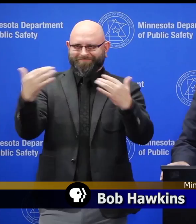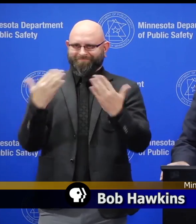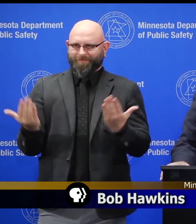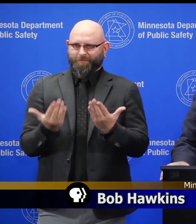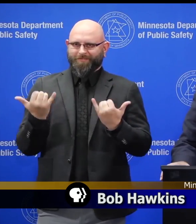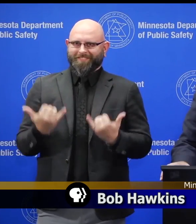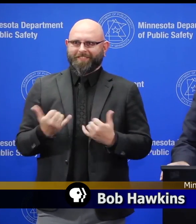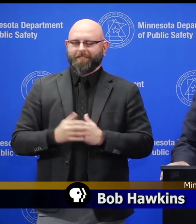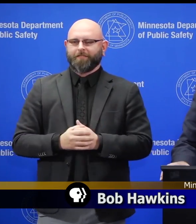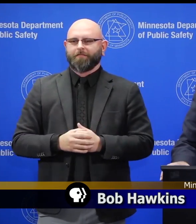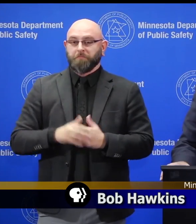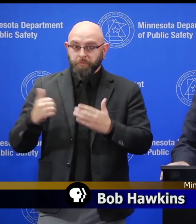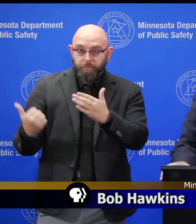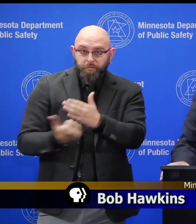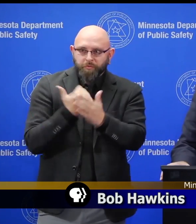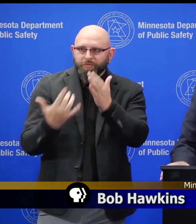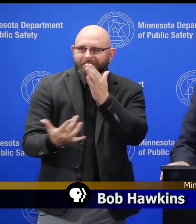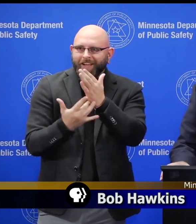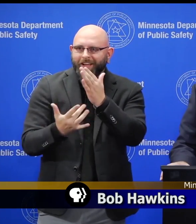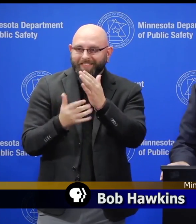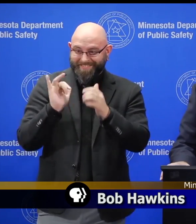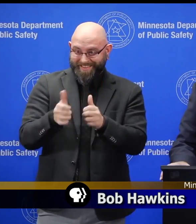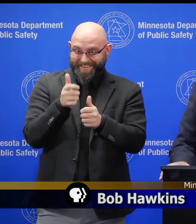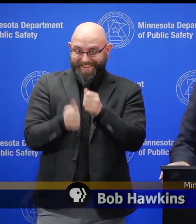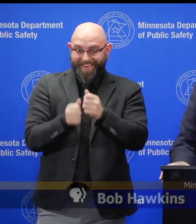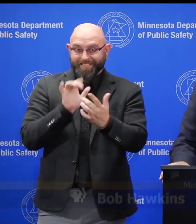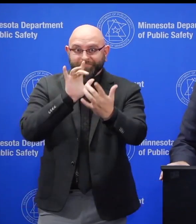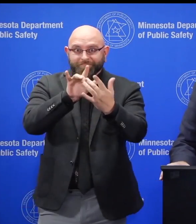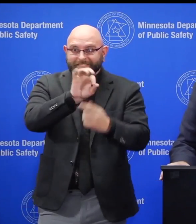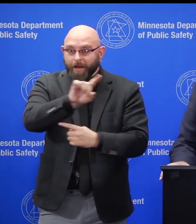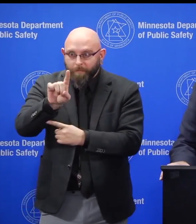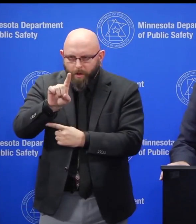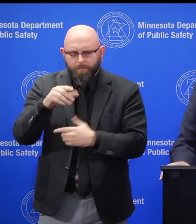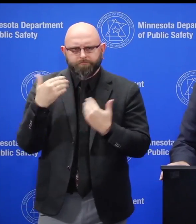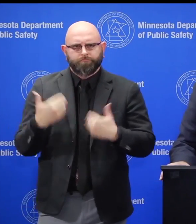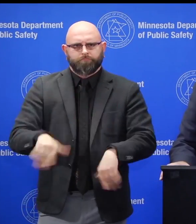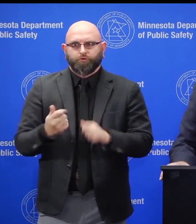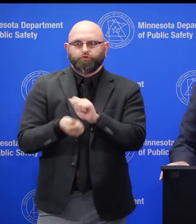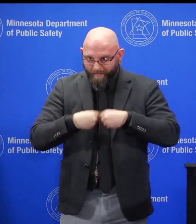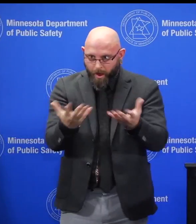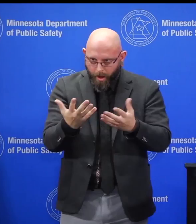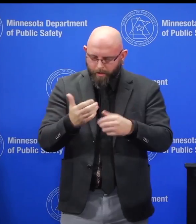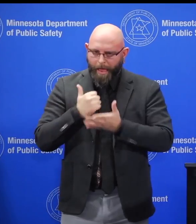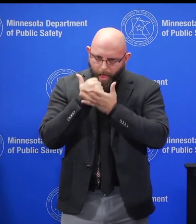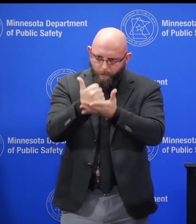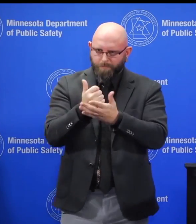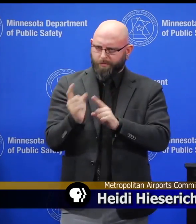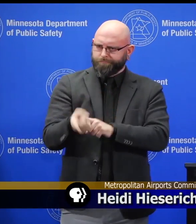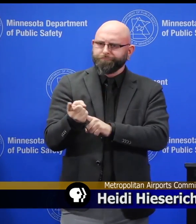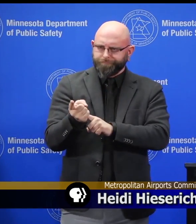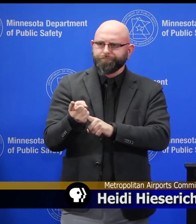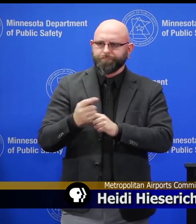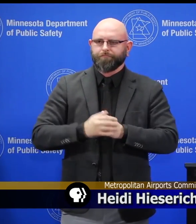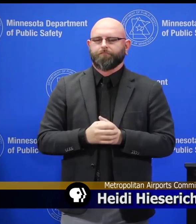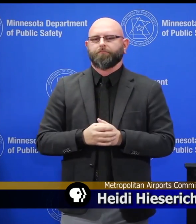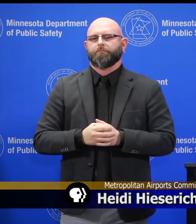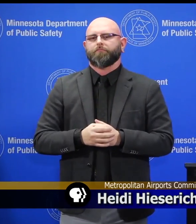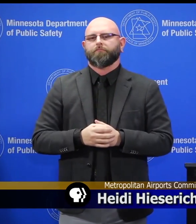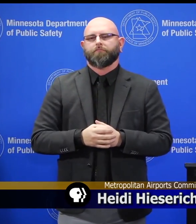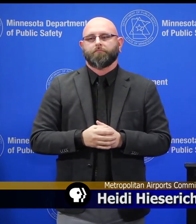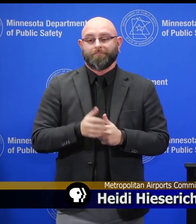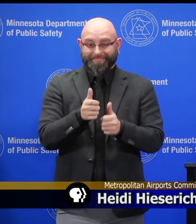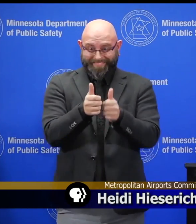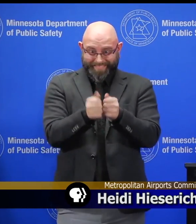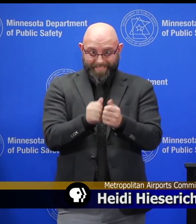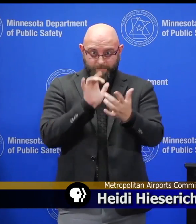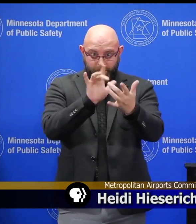technology, text to 9-1-1, is a game changer and it's going to help save lives. Text to 9-1-1 will be valuable